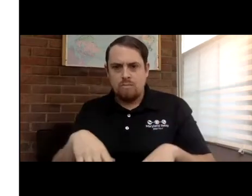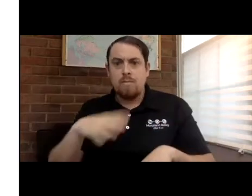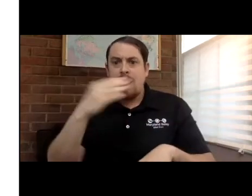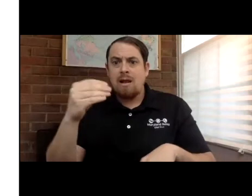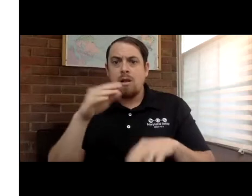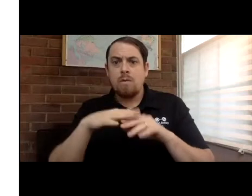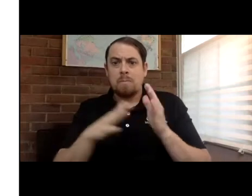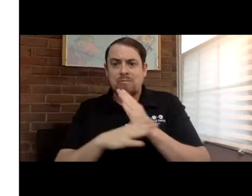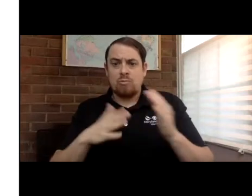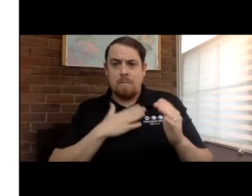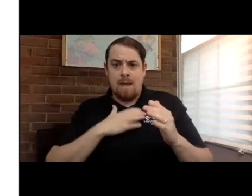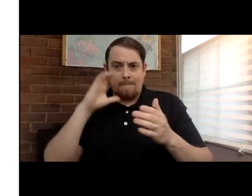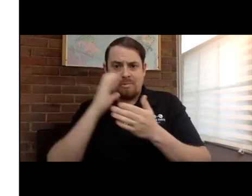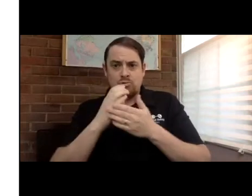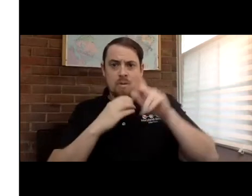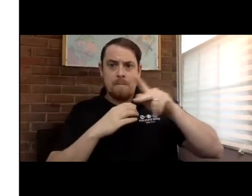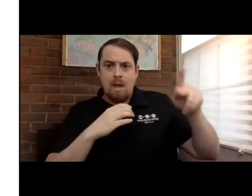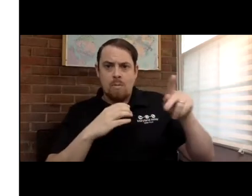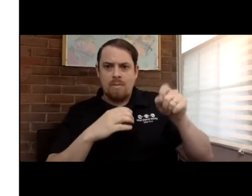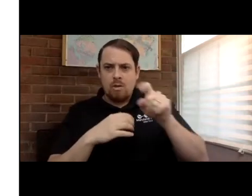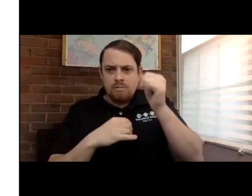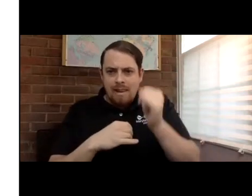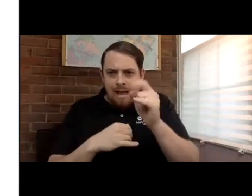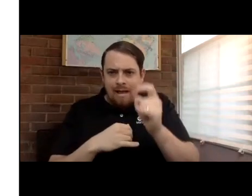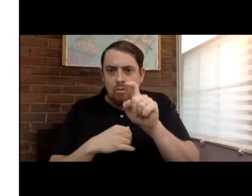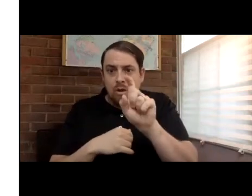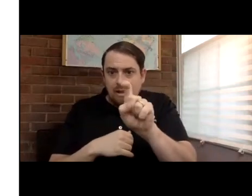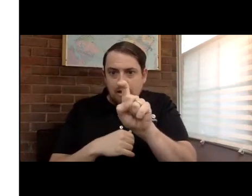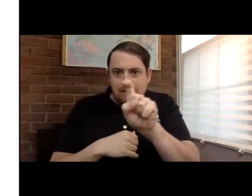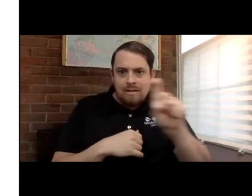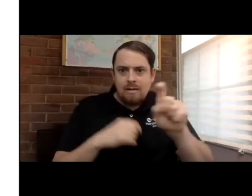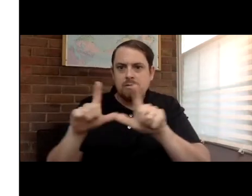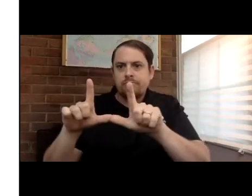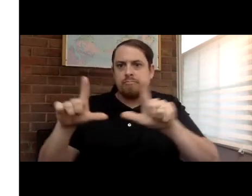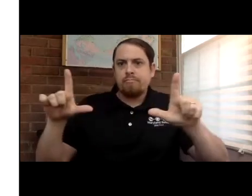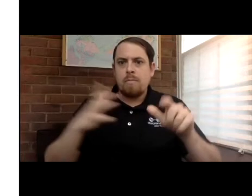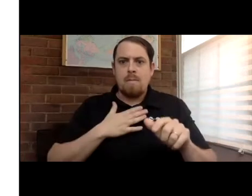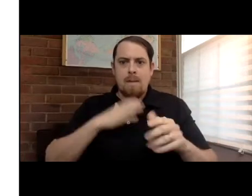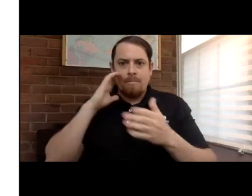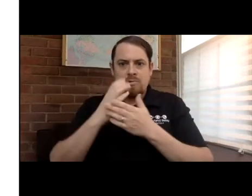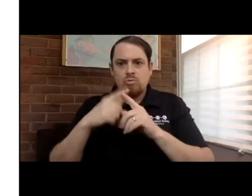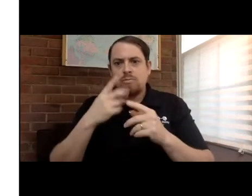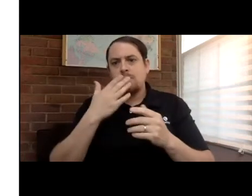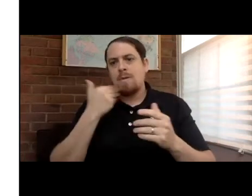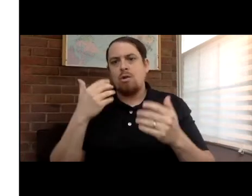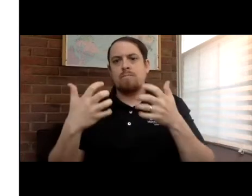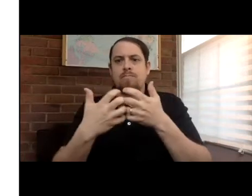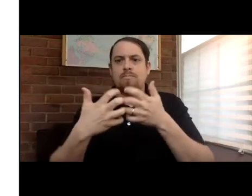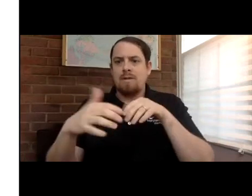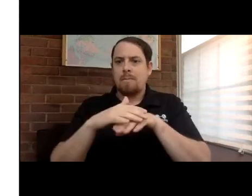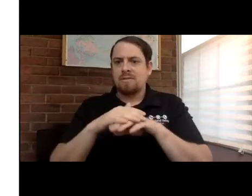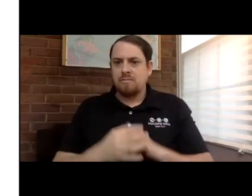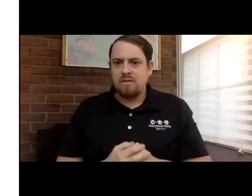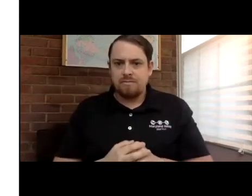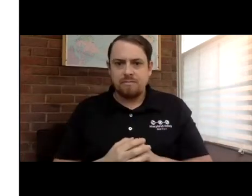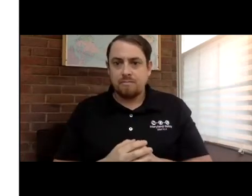on View. If you click it on Gallery View, you will be able to see the PowerPoint presentation as well as myself. In between those two screens, you will see